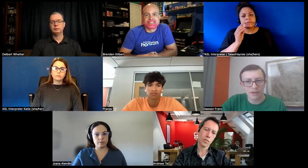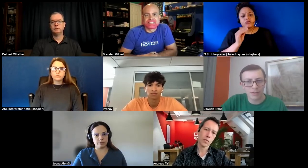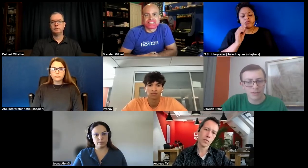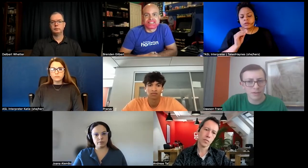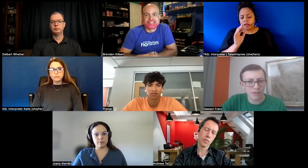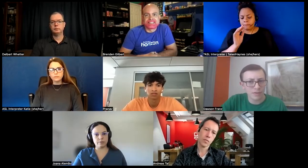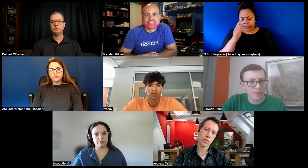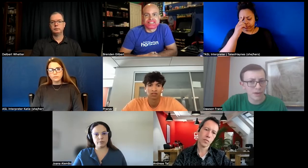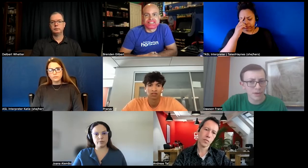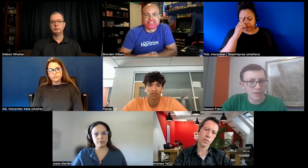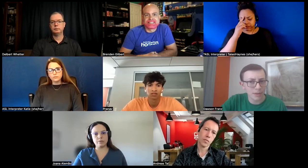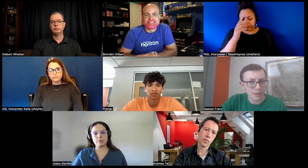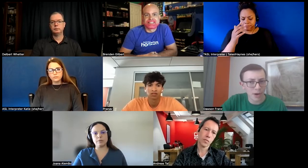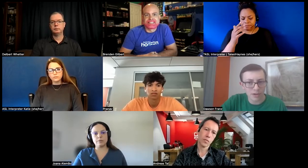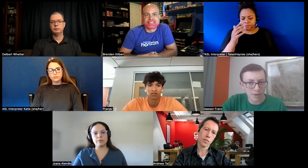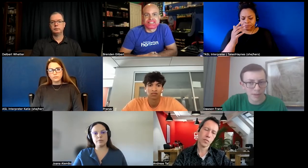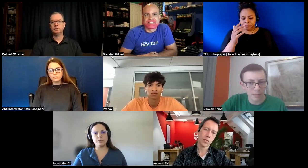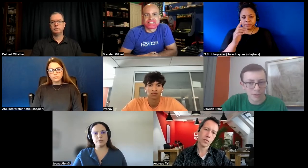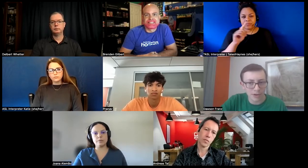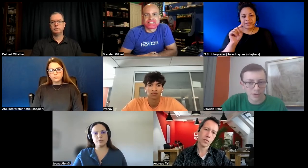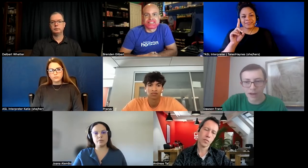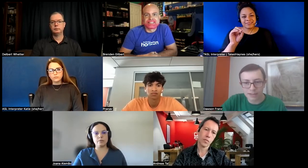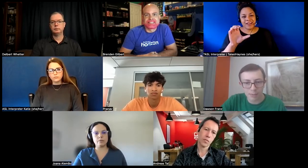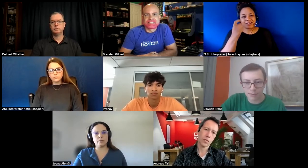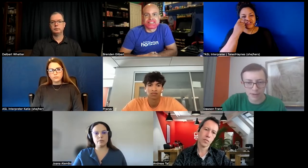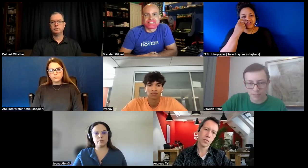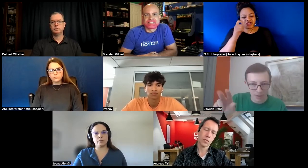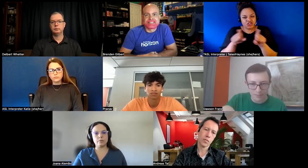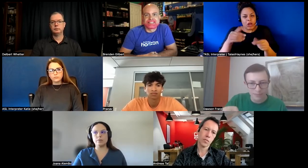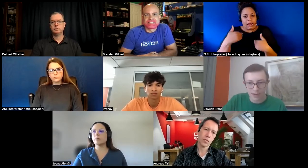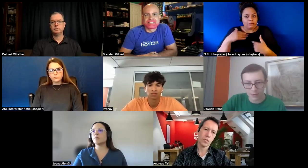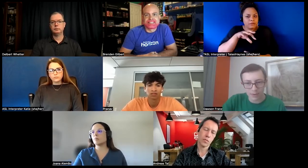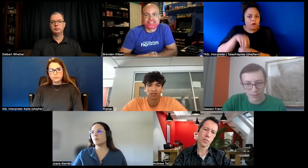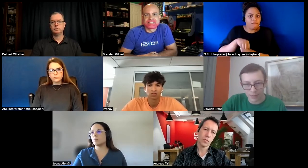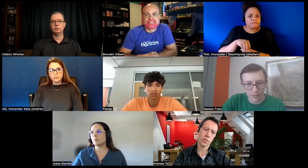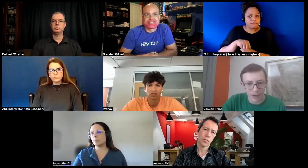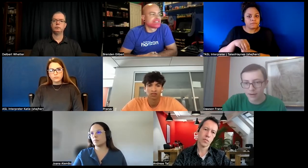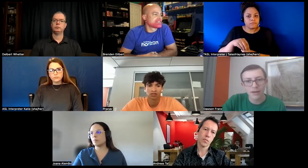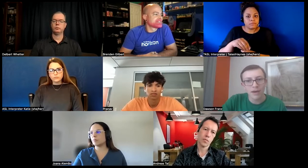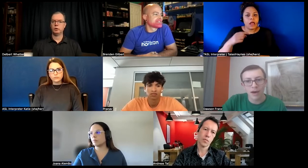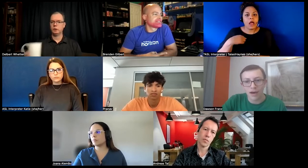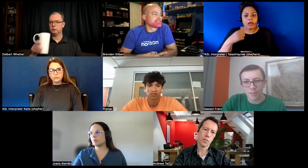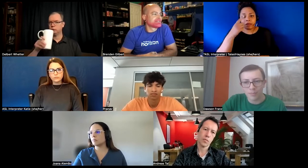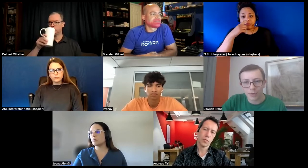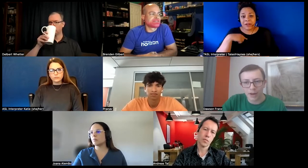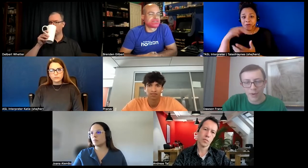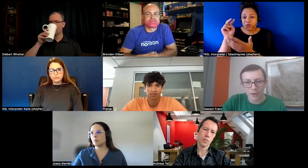the the document that was shared has some of it um i kind of quickly read through that um but about